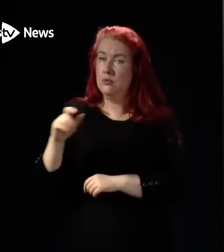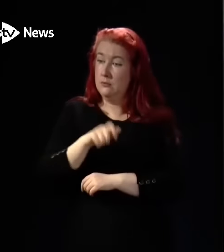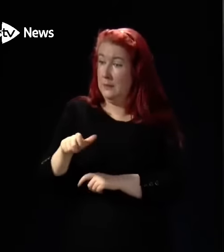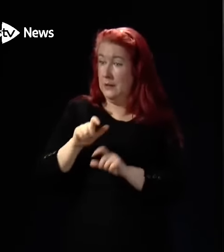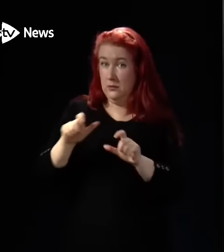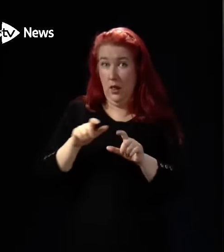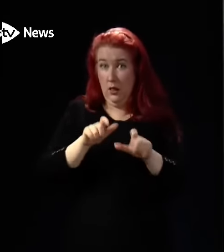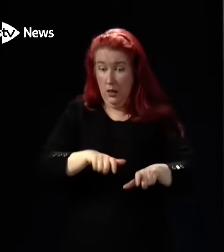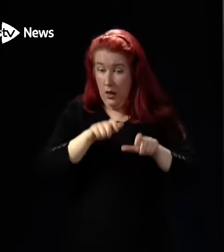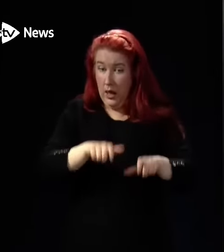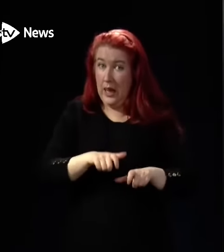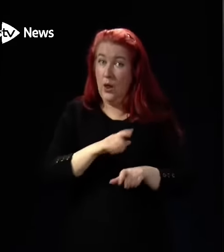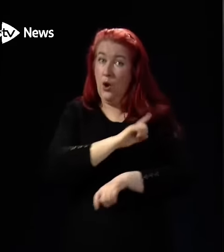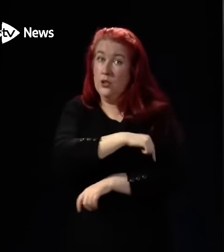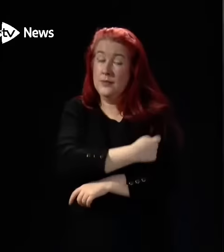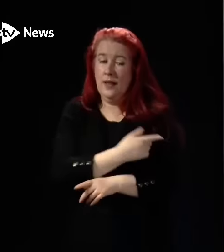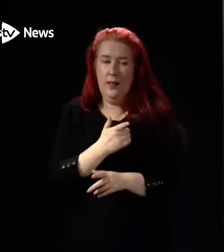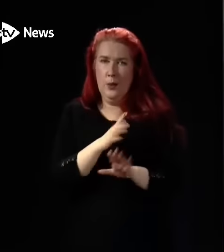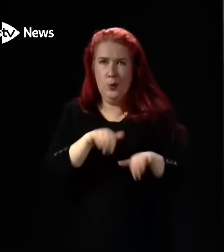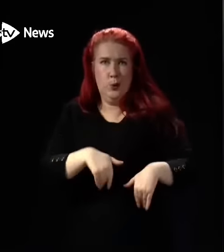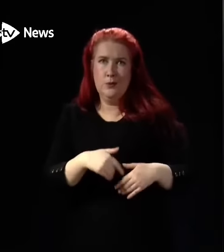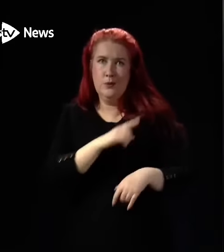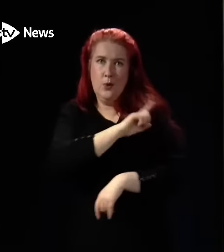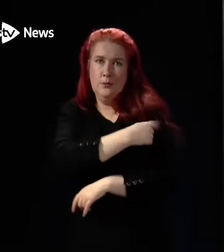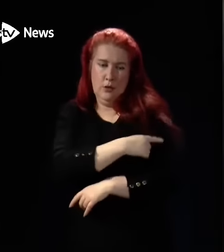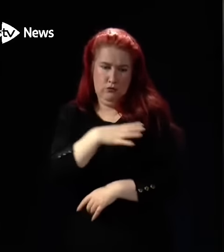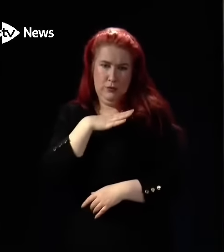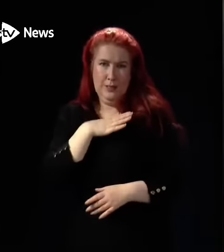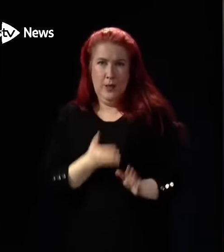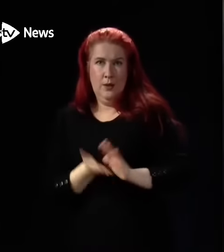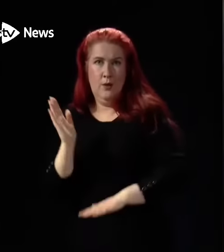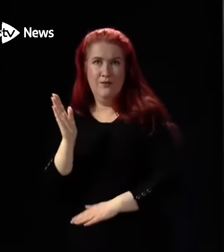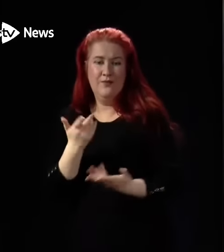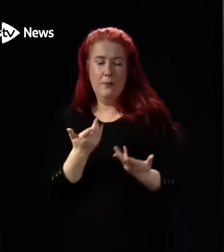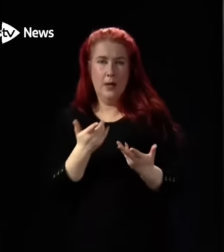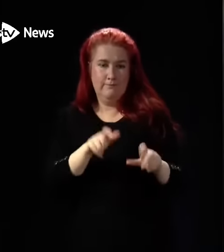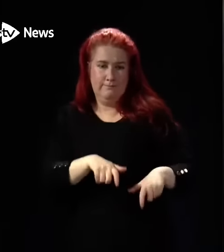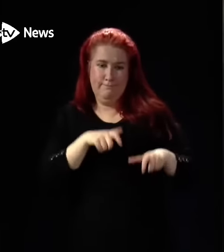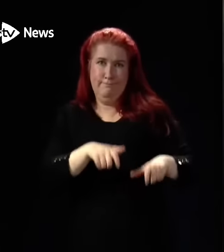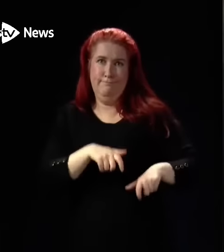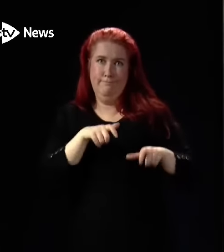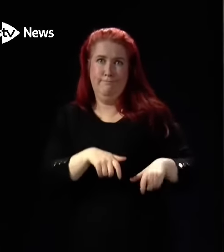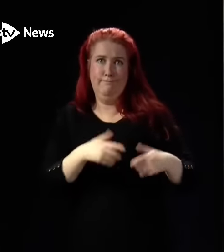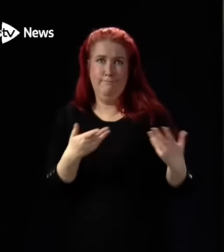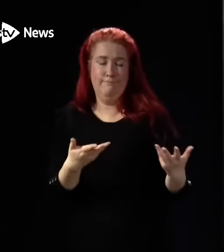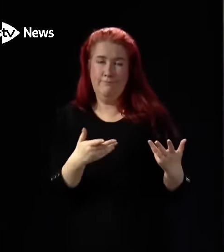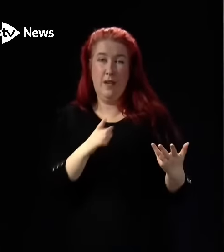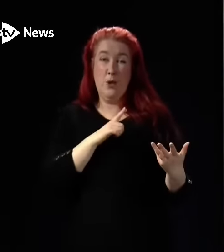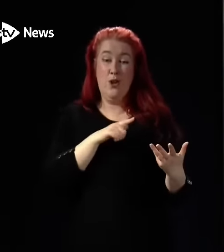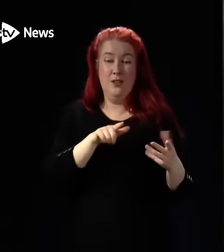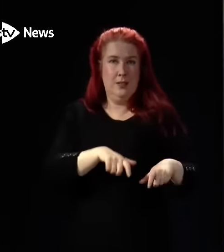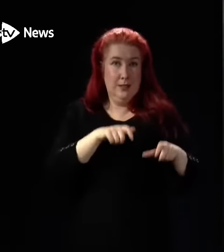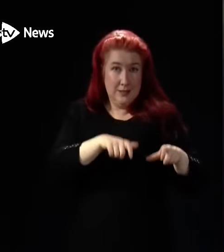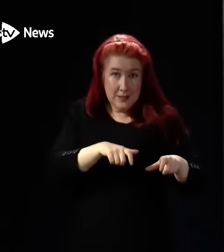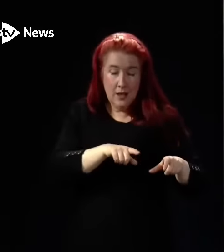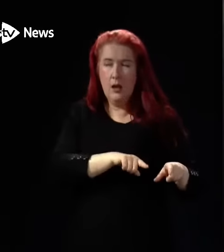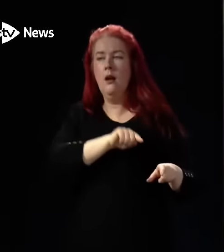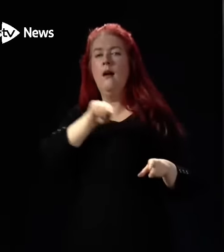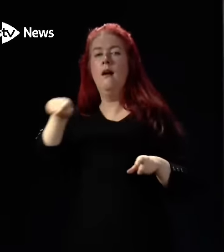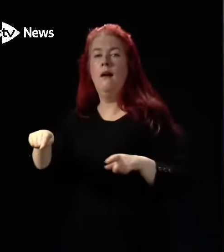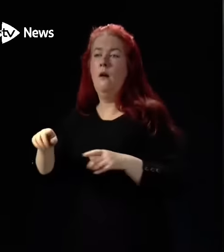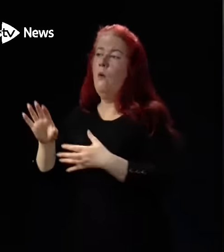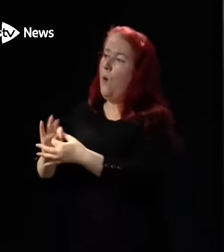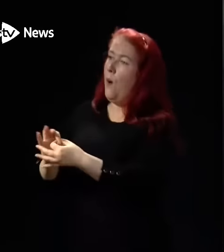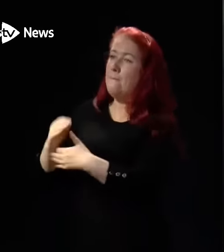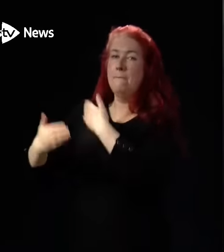hospital who don't need to be there and whose interests are not best served by being there because care packages that would allow them to be